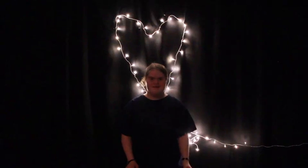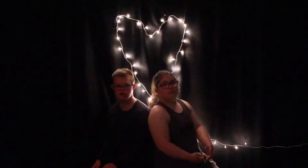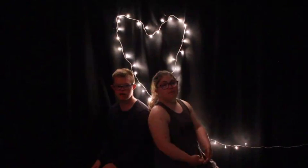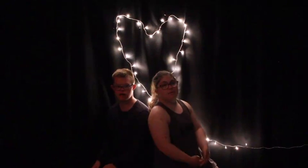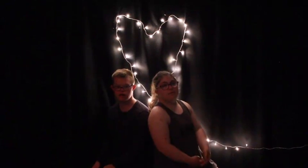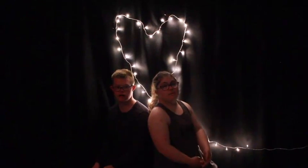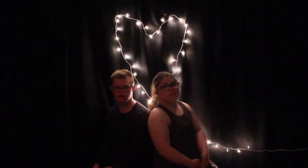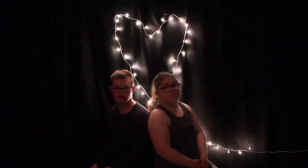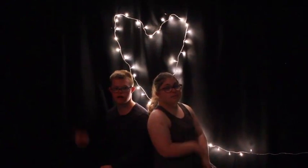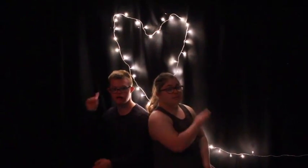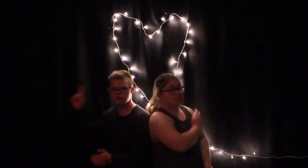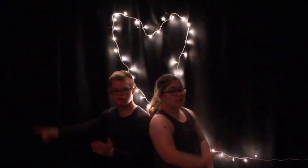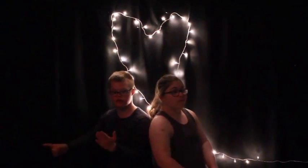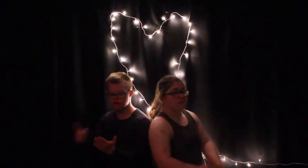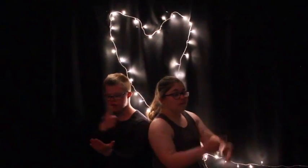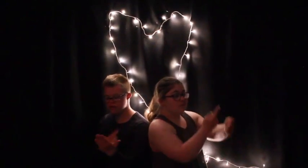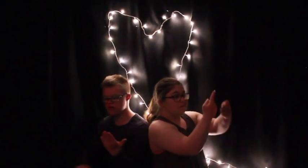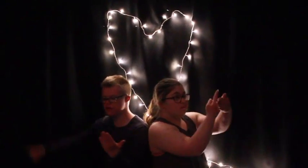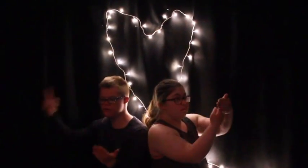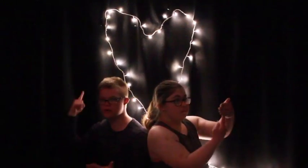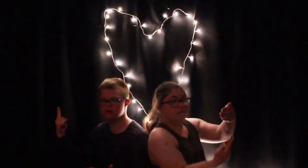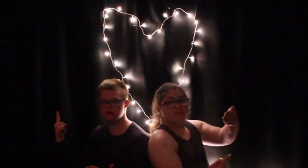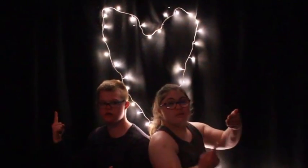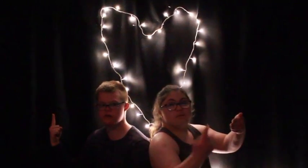But I'm not the only one